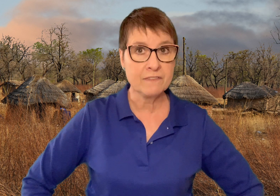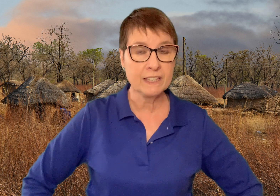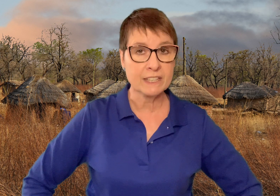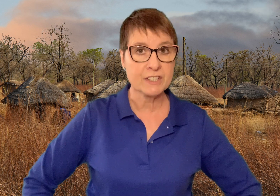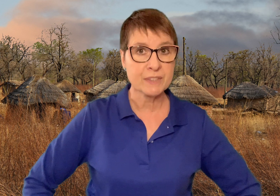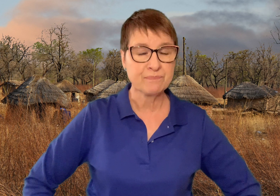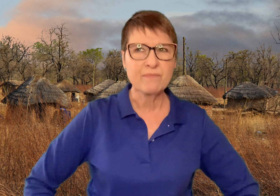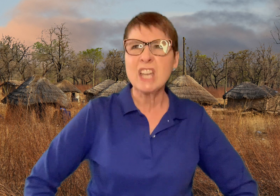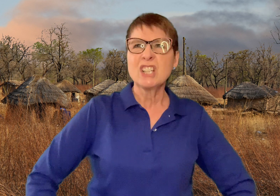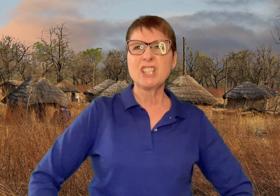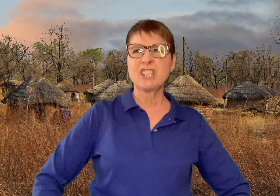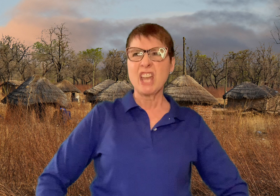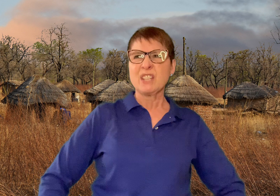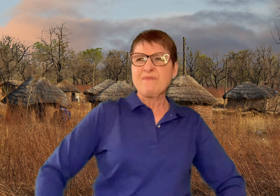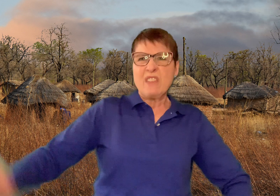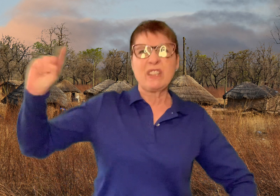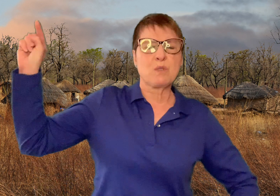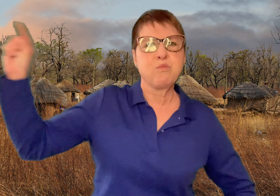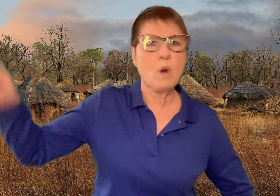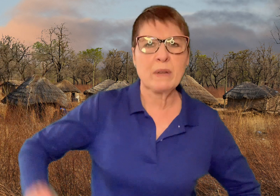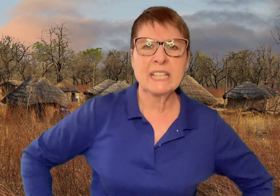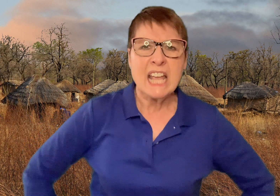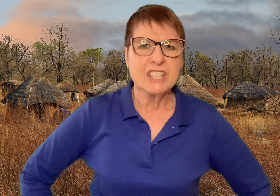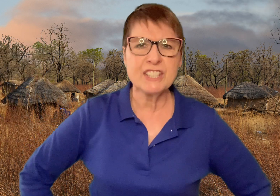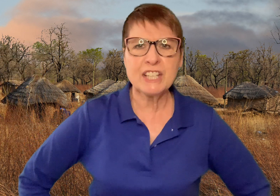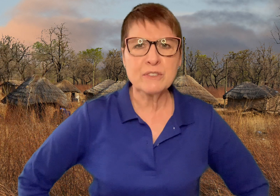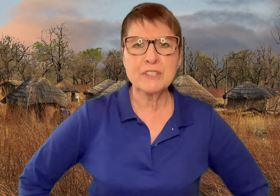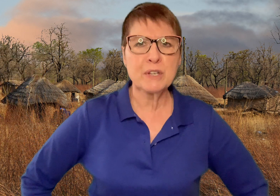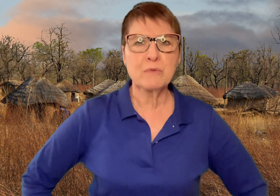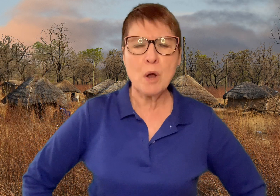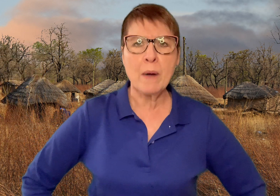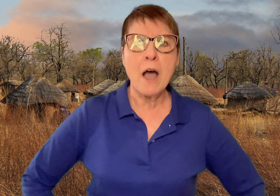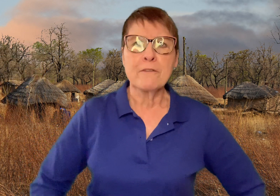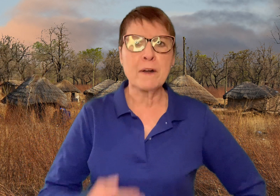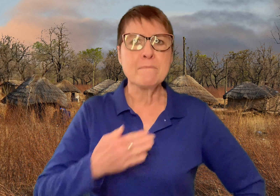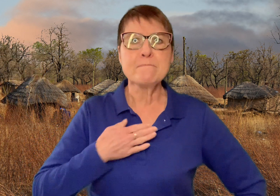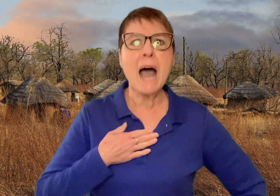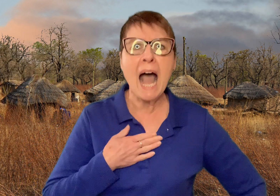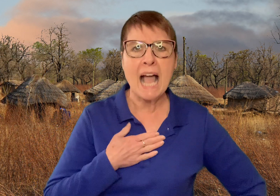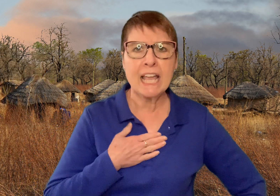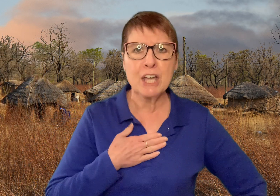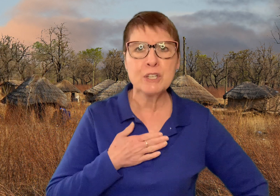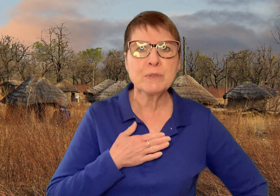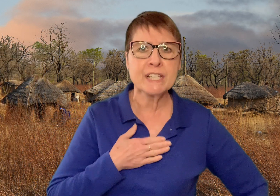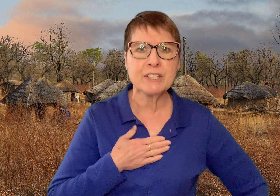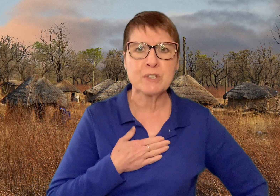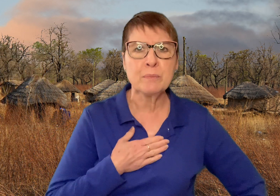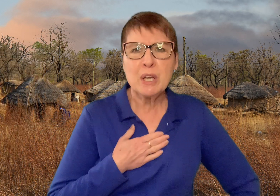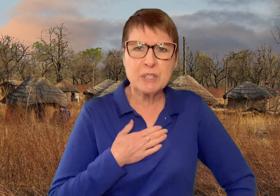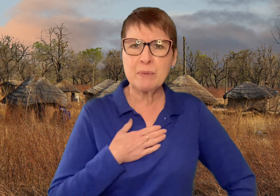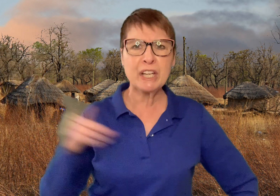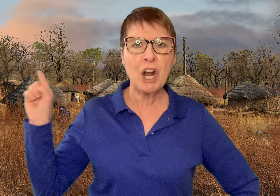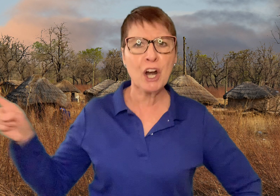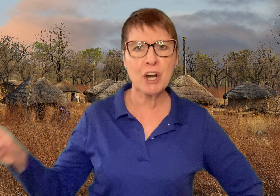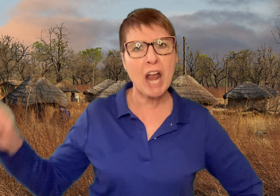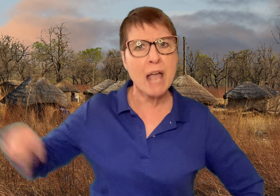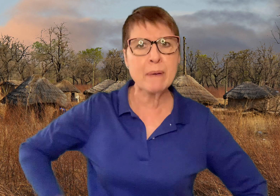village. She said, This woman steals the aroma from my egoosey soup to eat her eba.